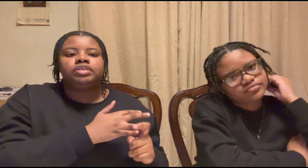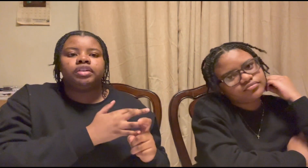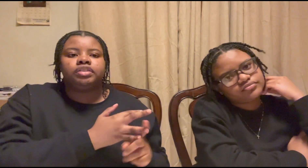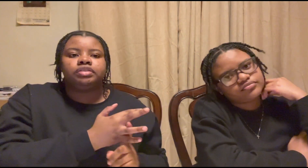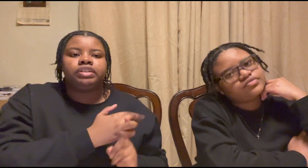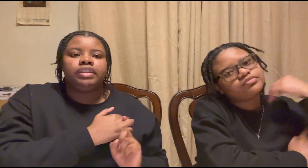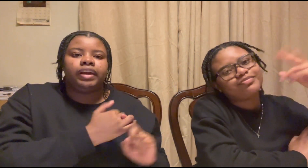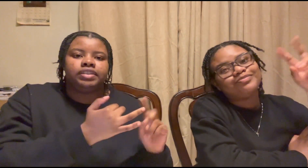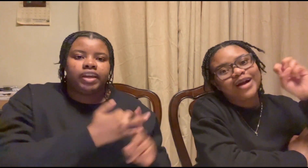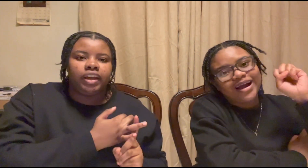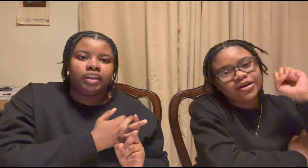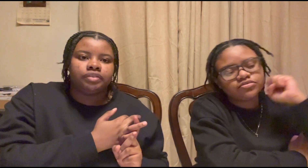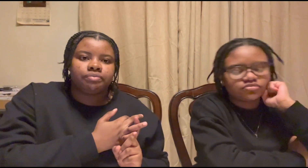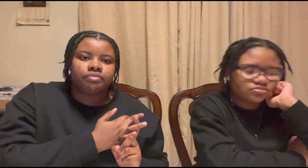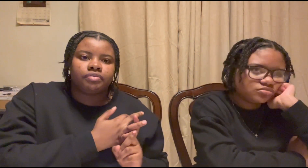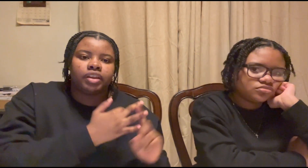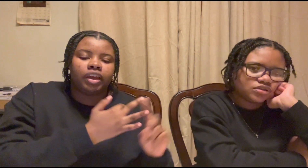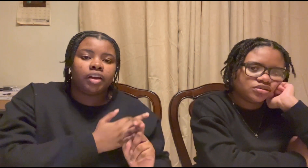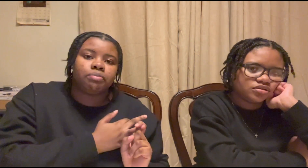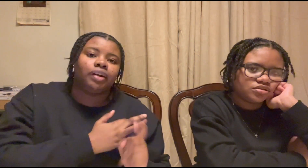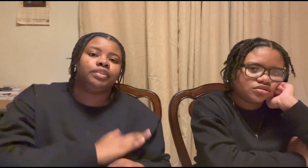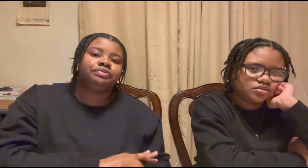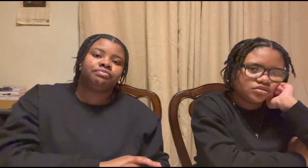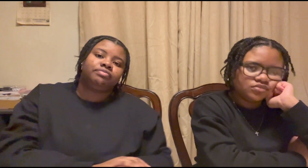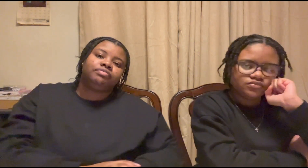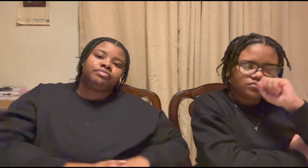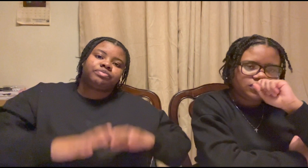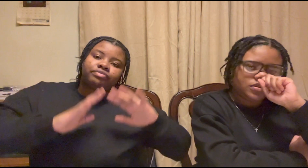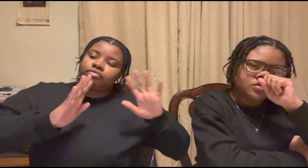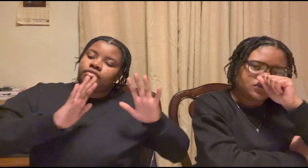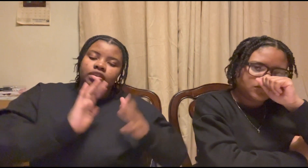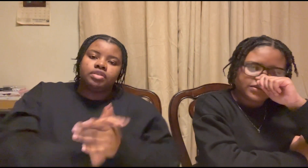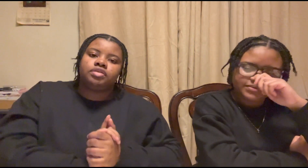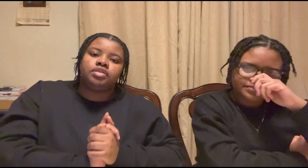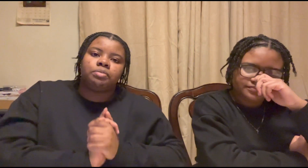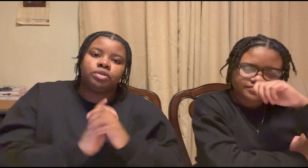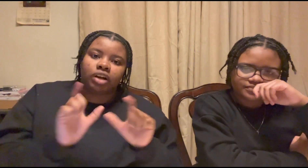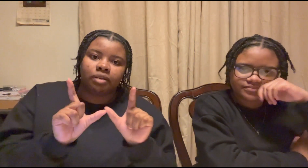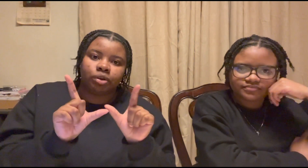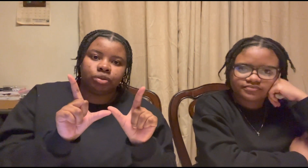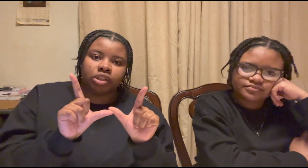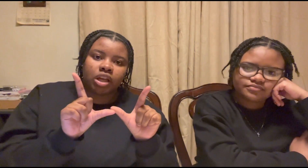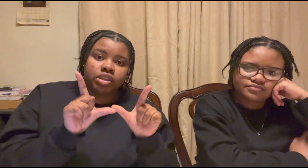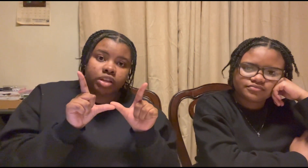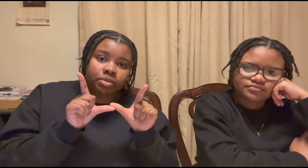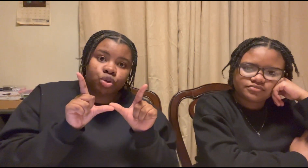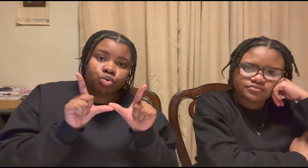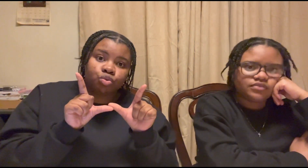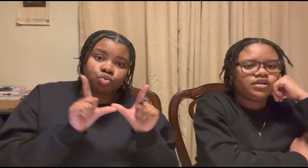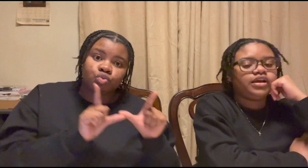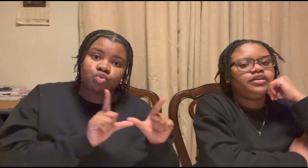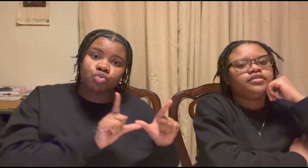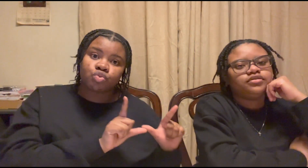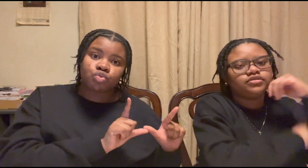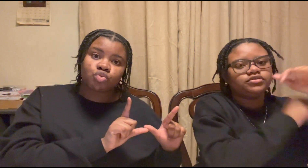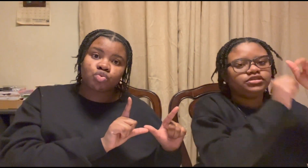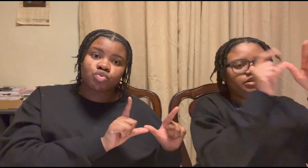starting to really like tan and brown oh it's just w combos w hey girl said